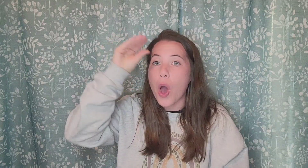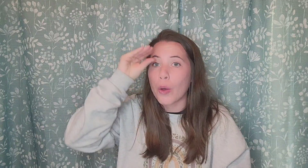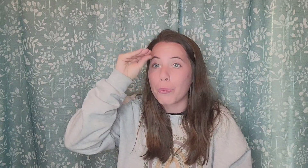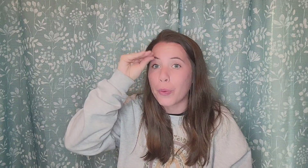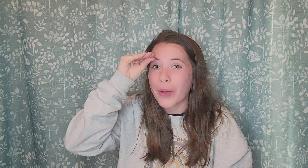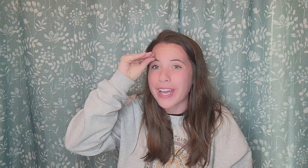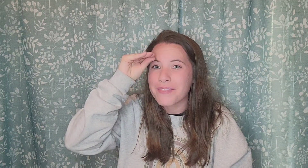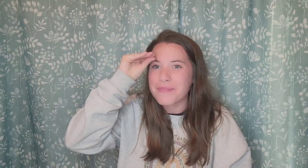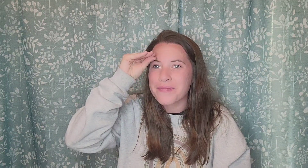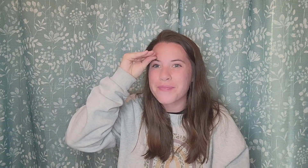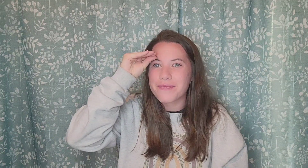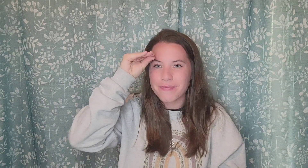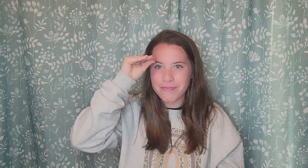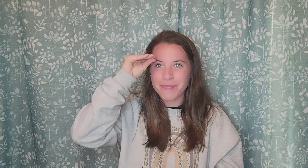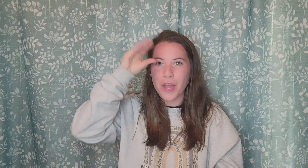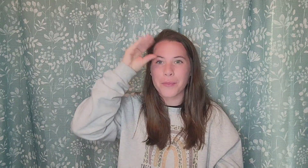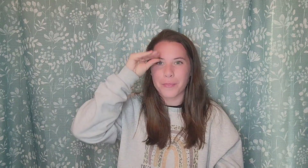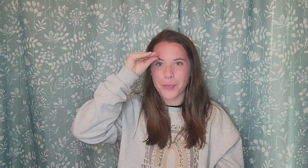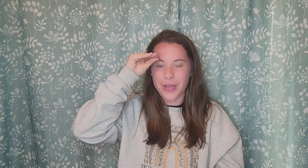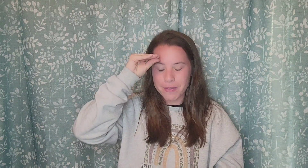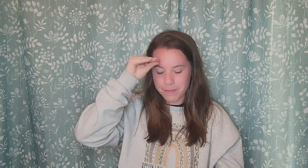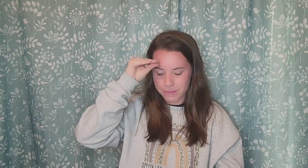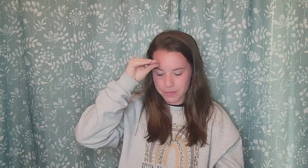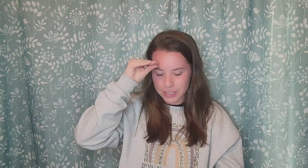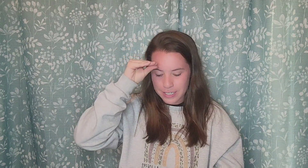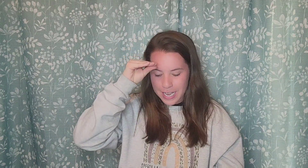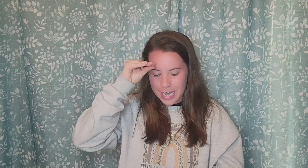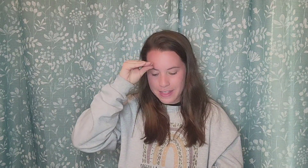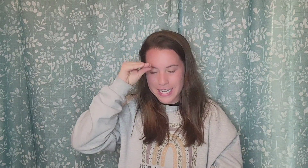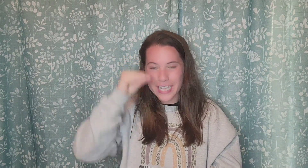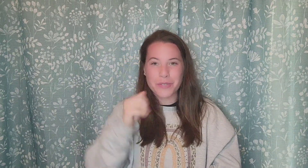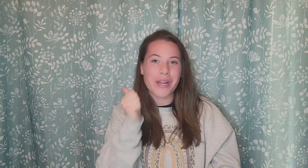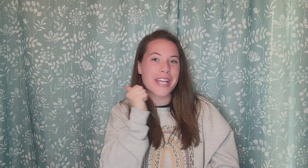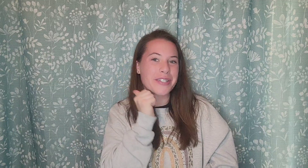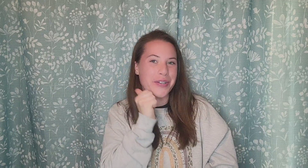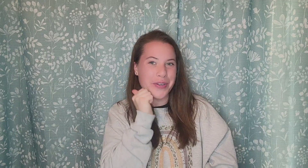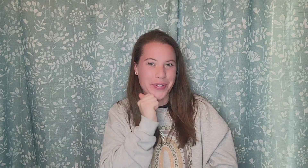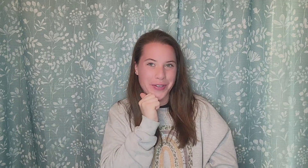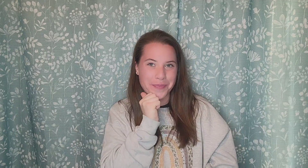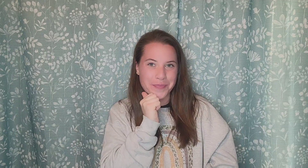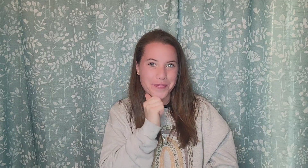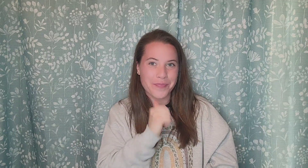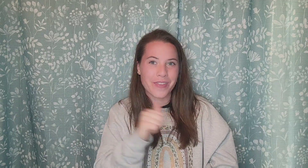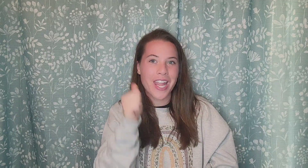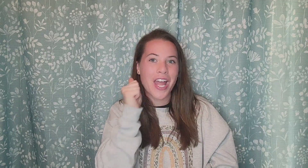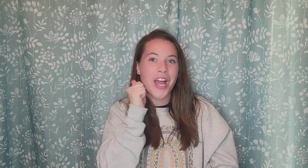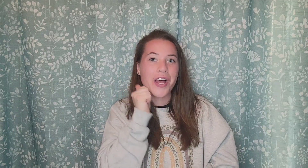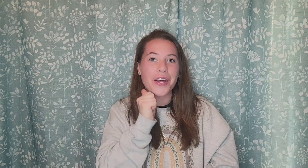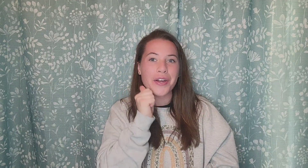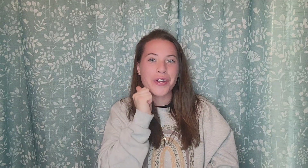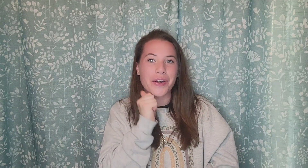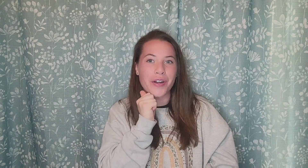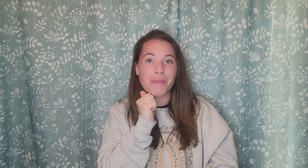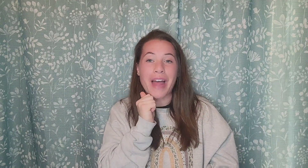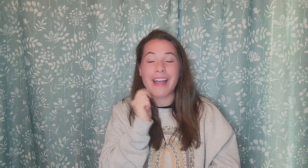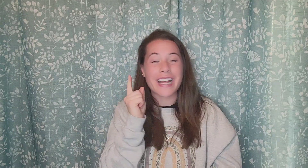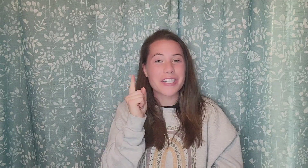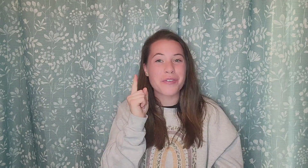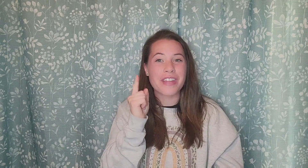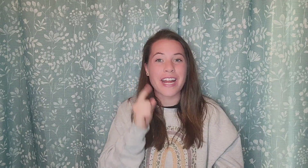Boy. Boy. And the next one is girl. Girl. I like to think